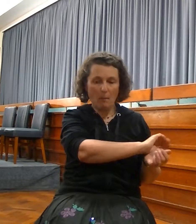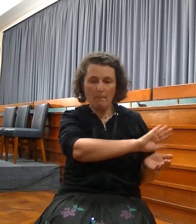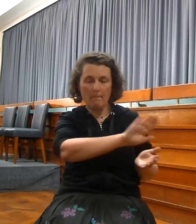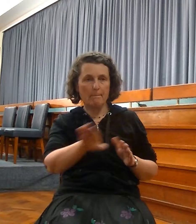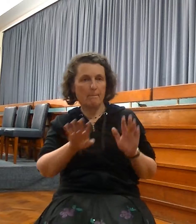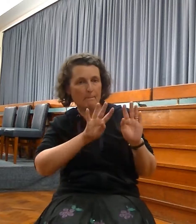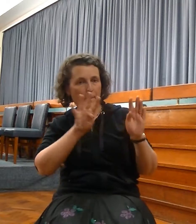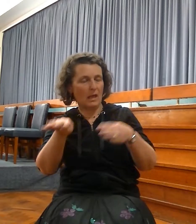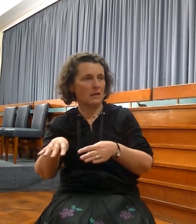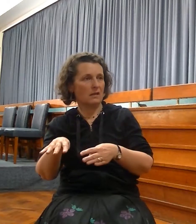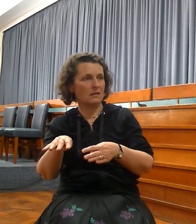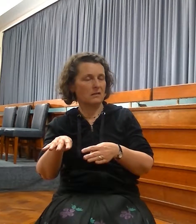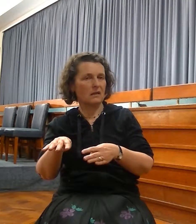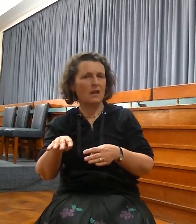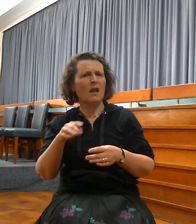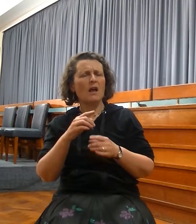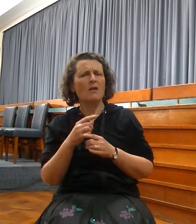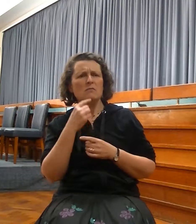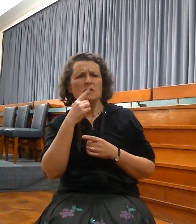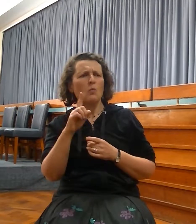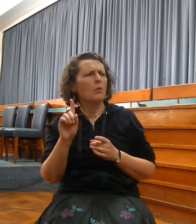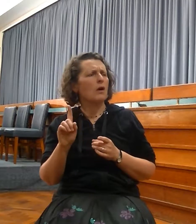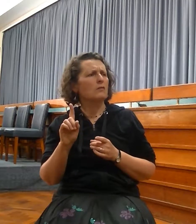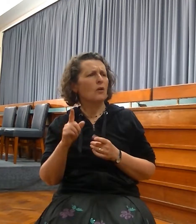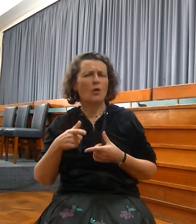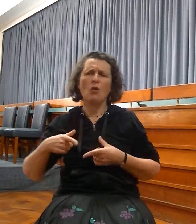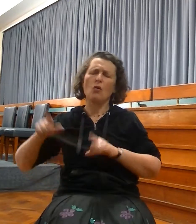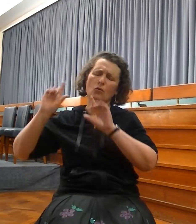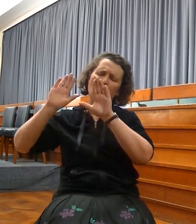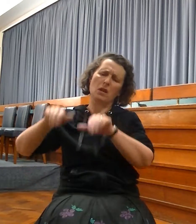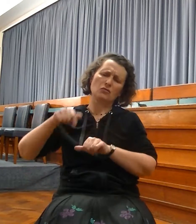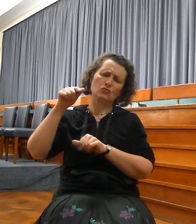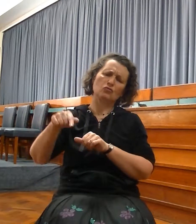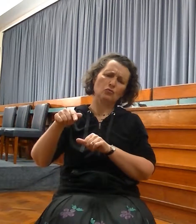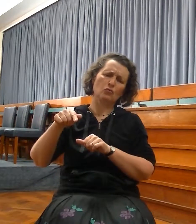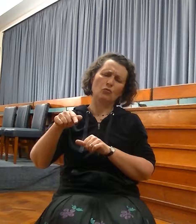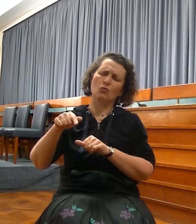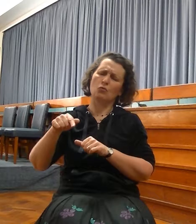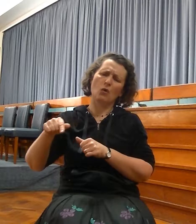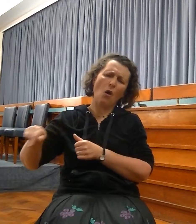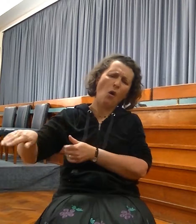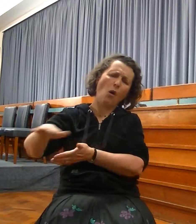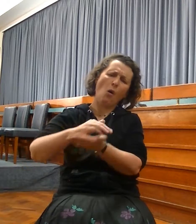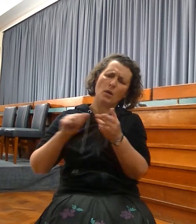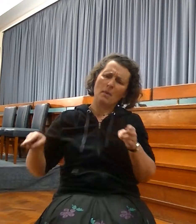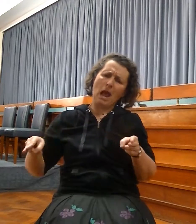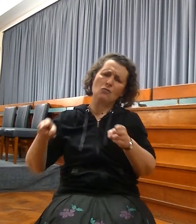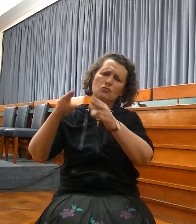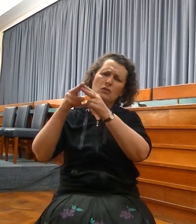thee, O habitation of justice and mountain of holiness. In other words, in other